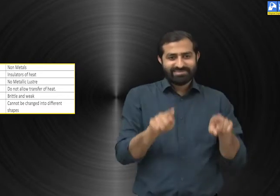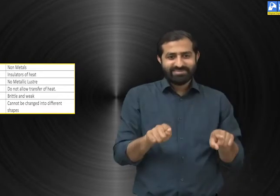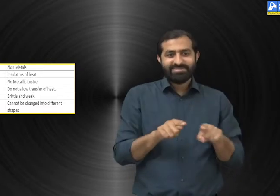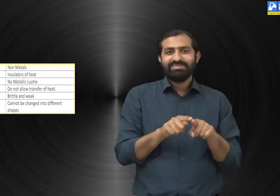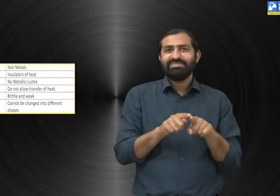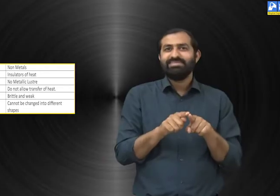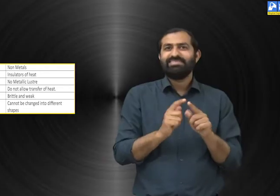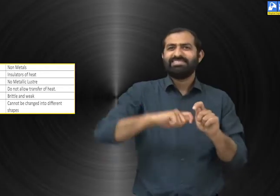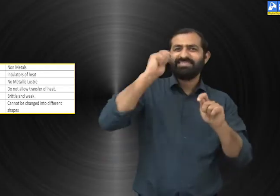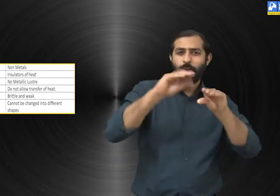biscuits etc.